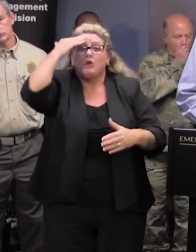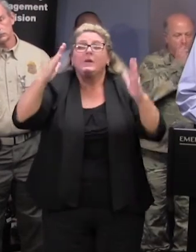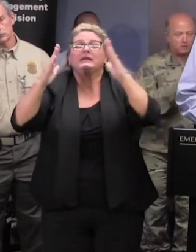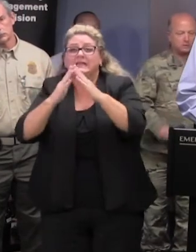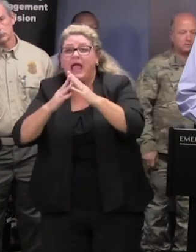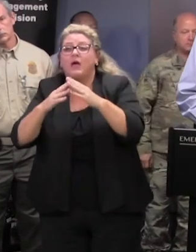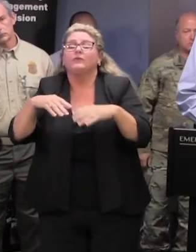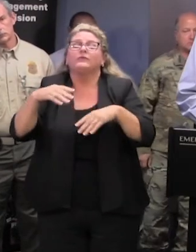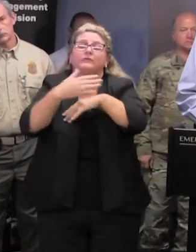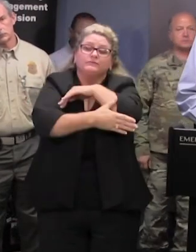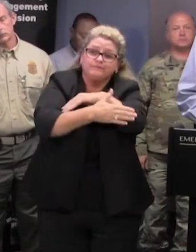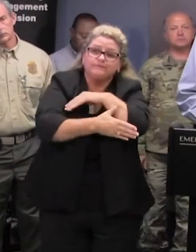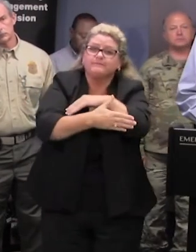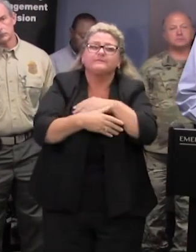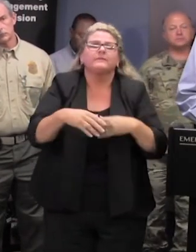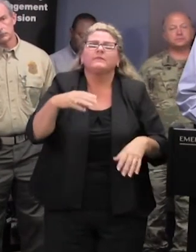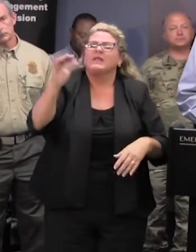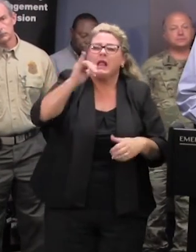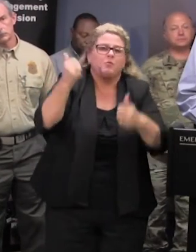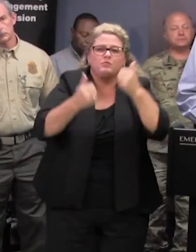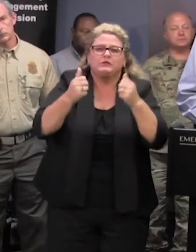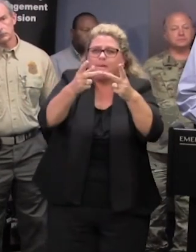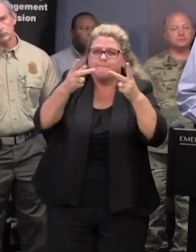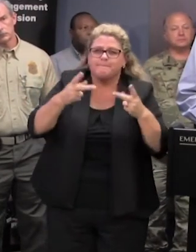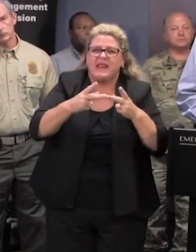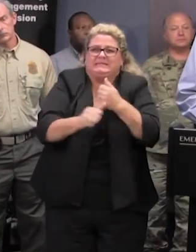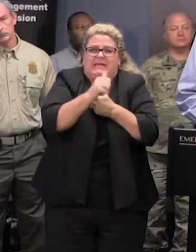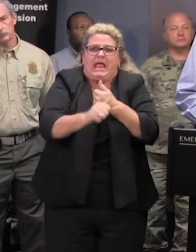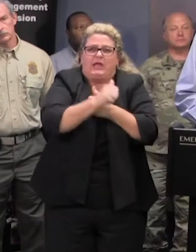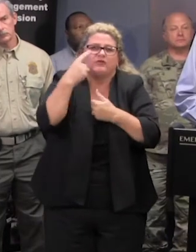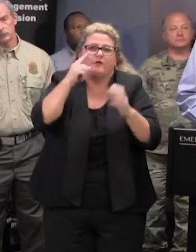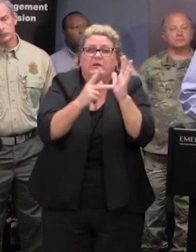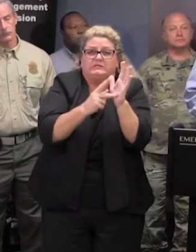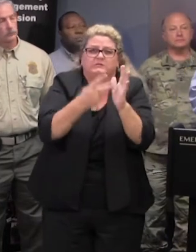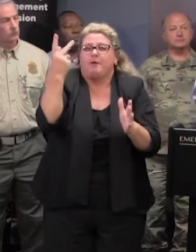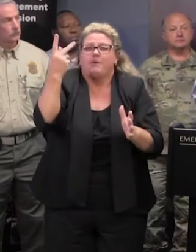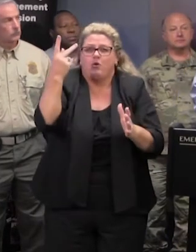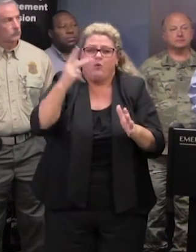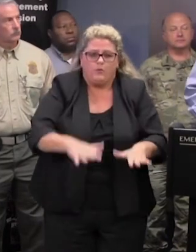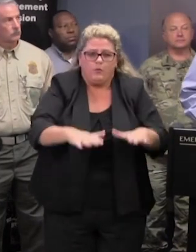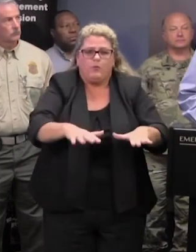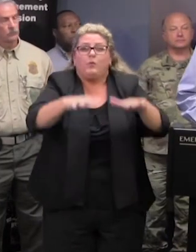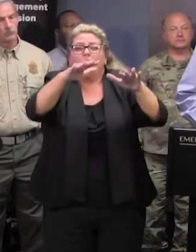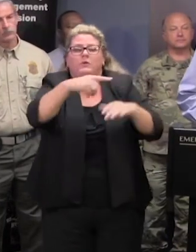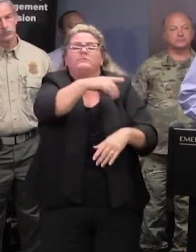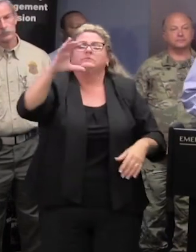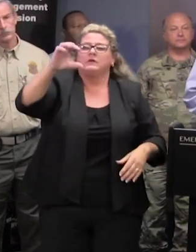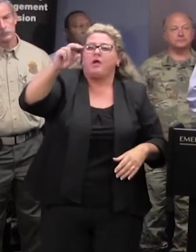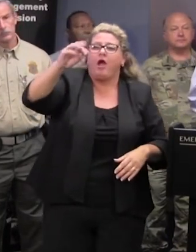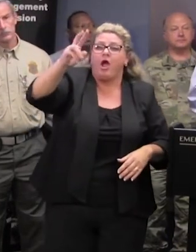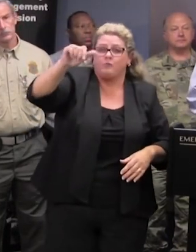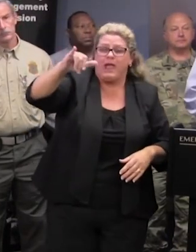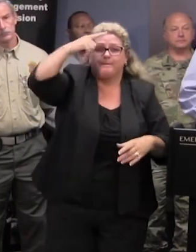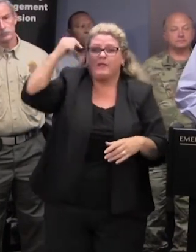talking about what places are in the most danger from that double crest well specifically it would be conway the waccamaw comes